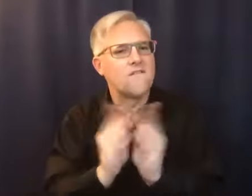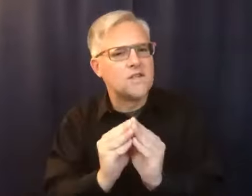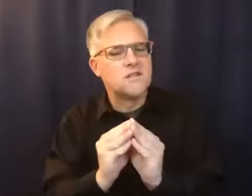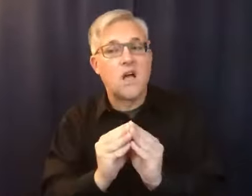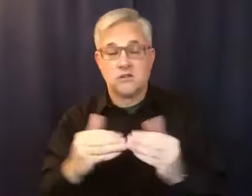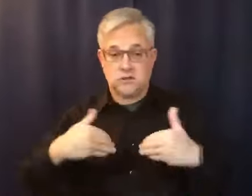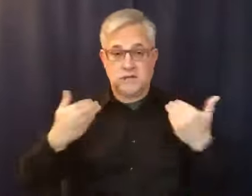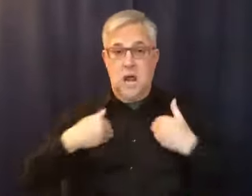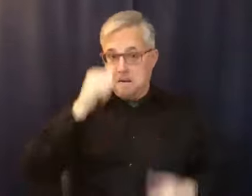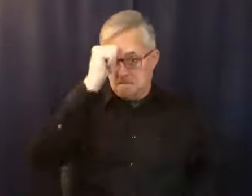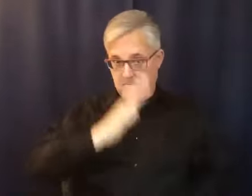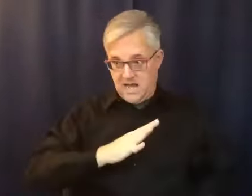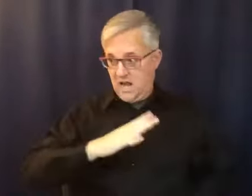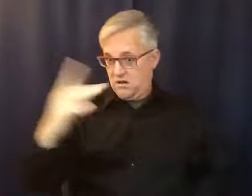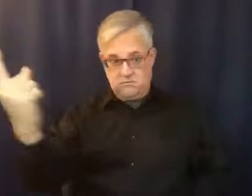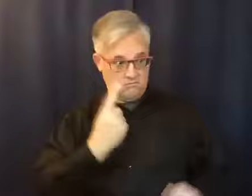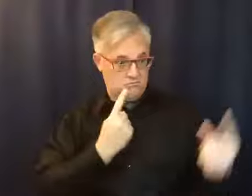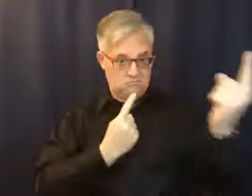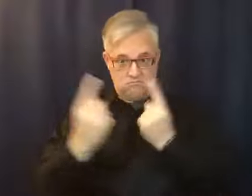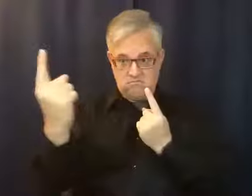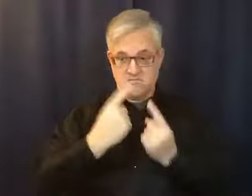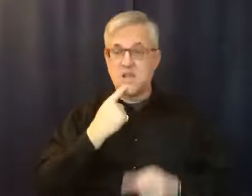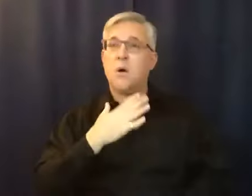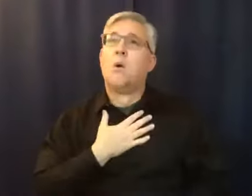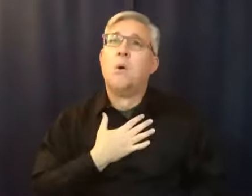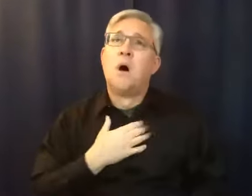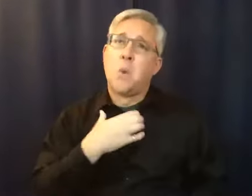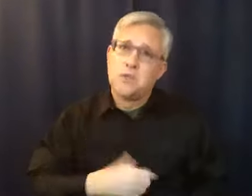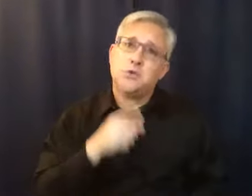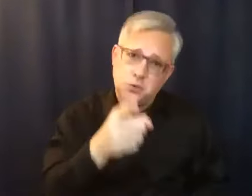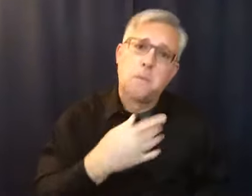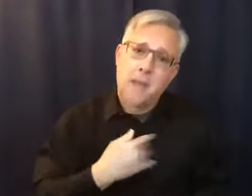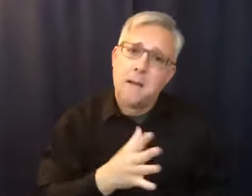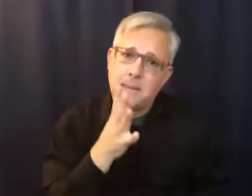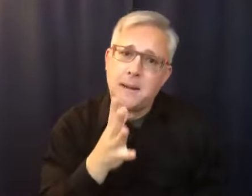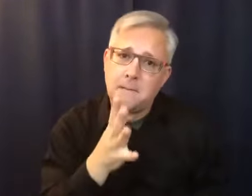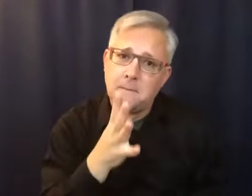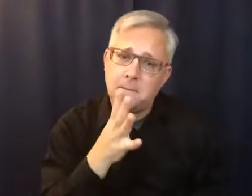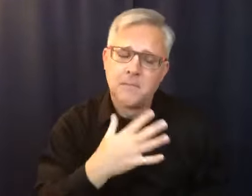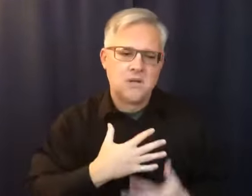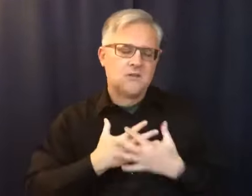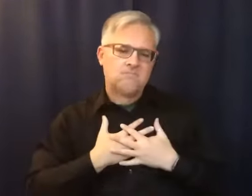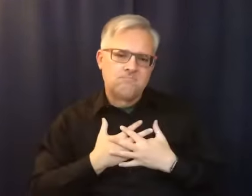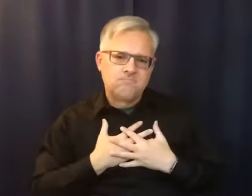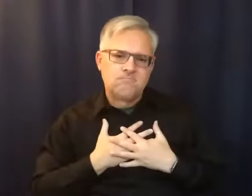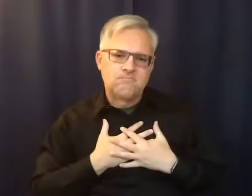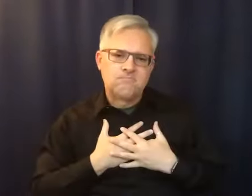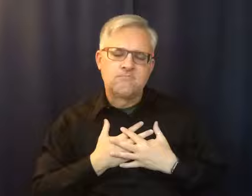Wow, I wish you were my mother. I have been restored to